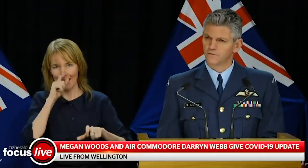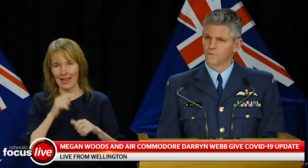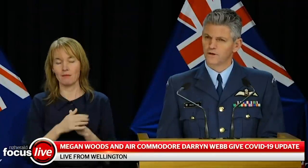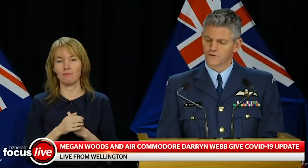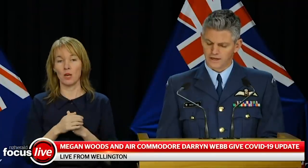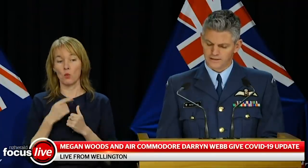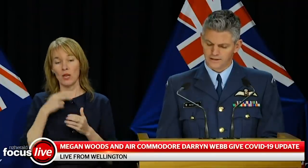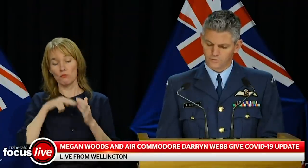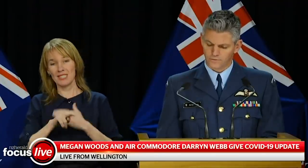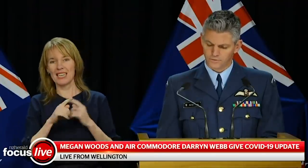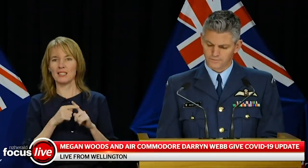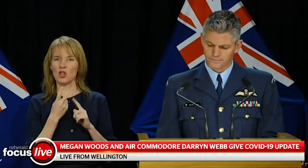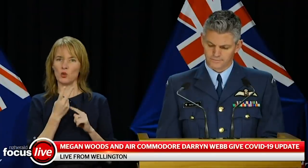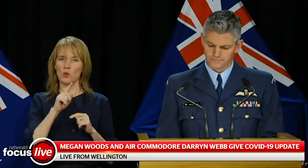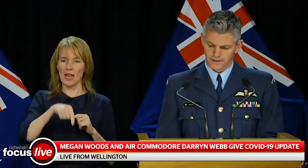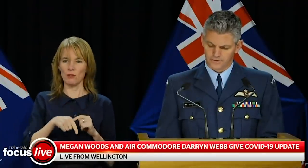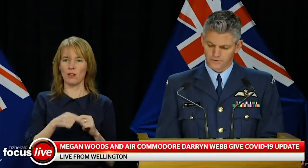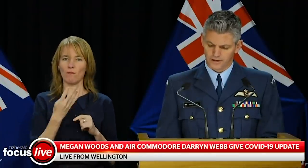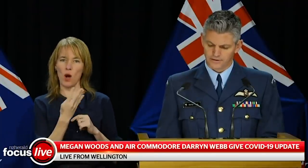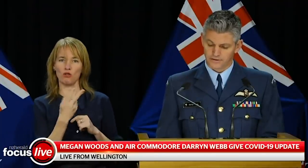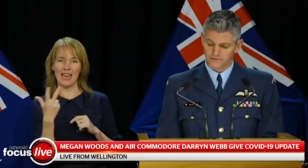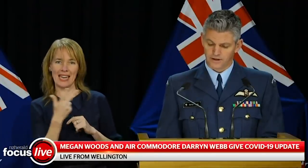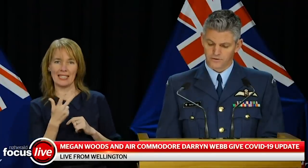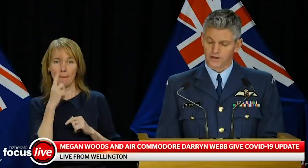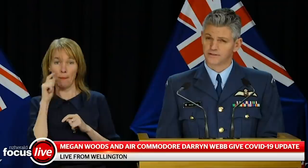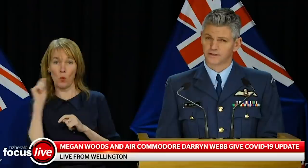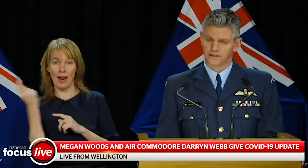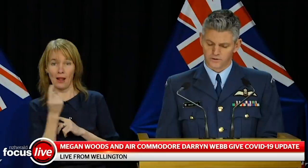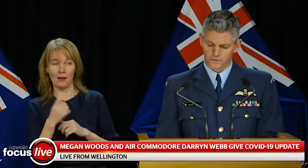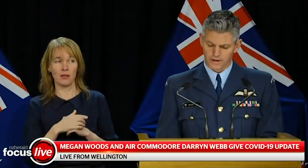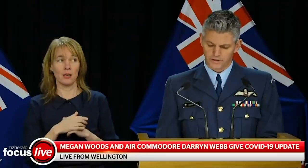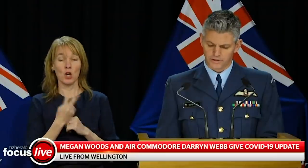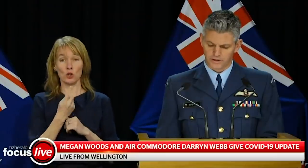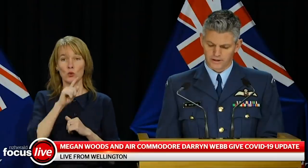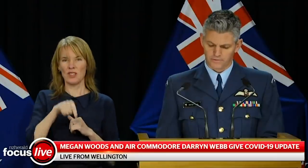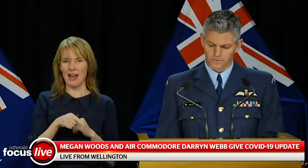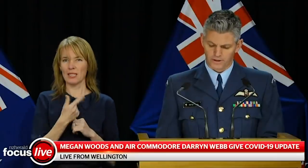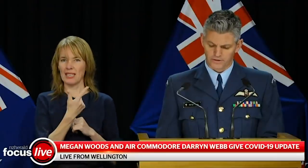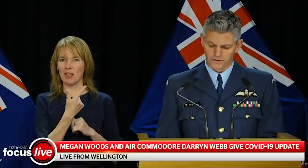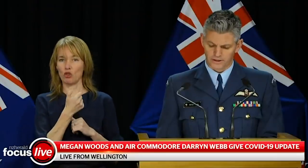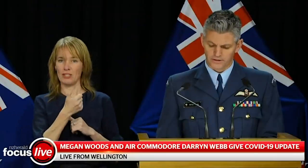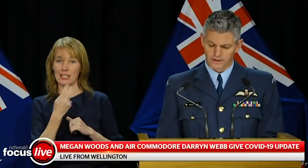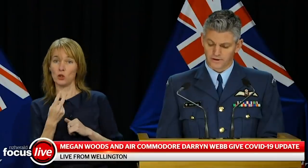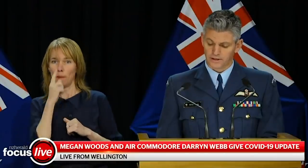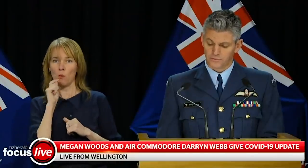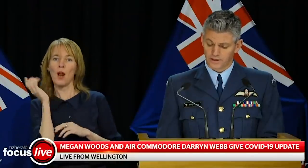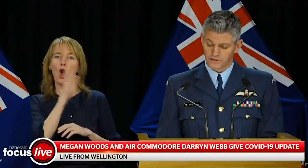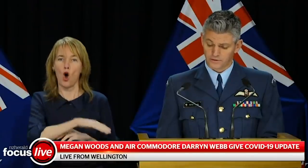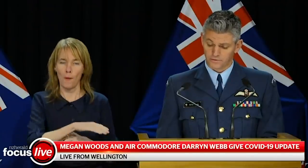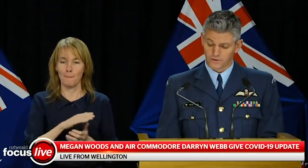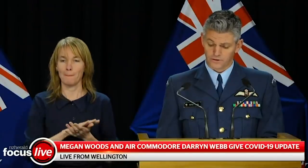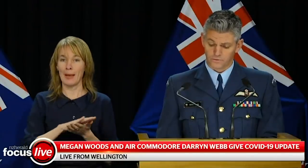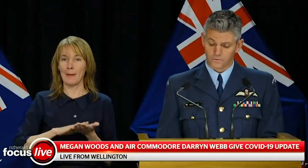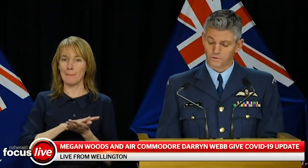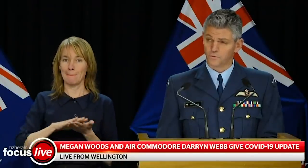2,418 arrivals and 2,762 departures from managed isolation, giving a net